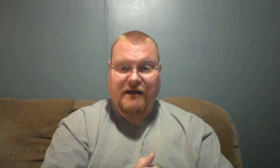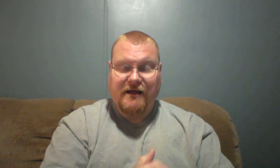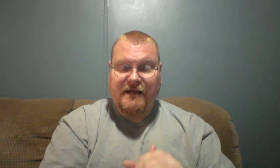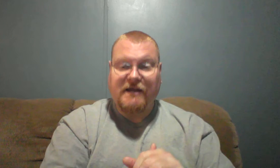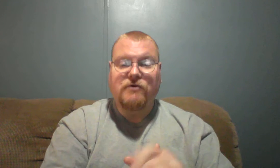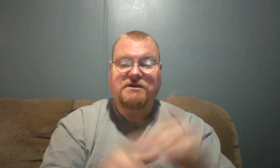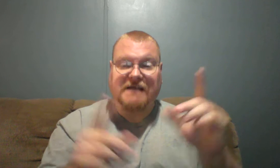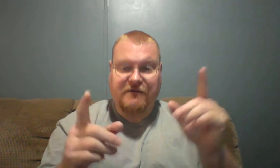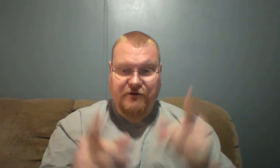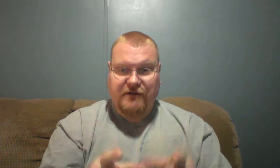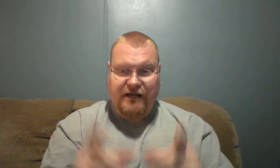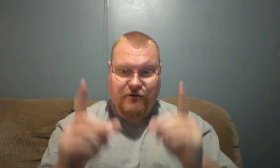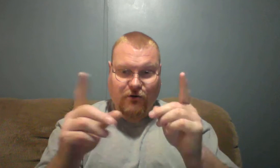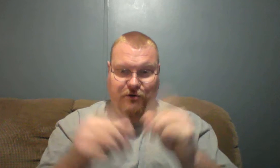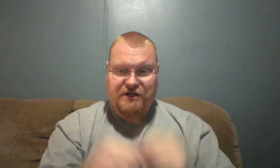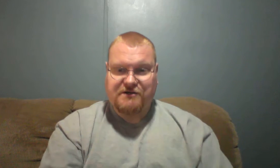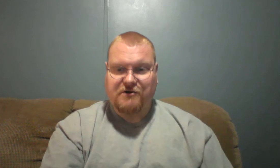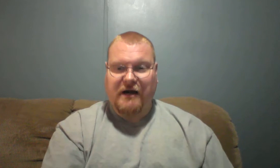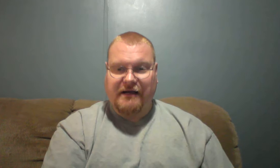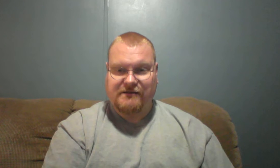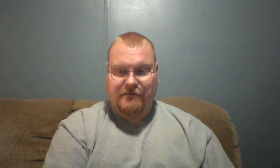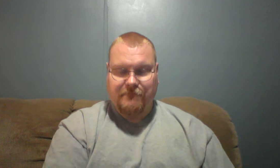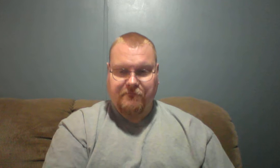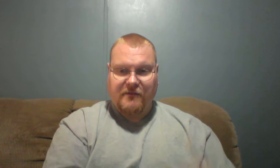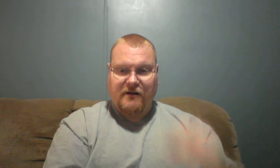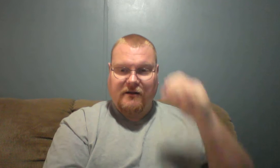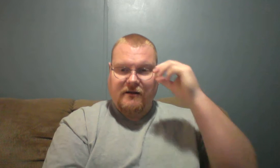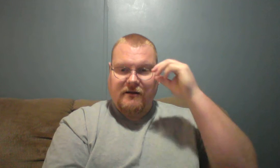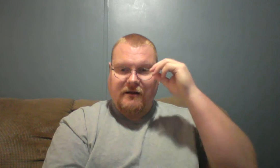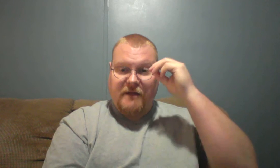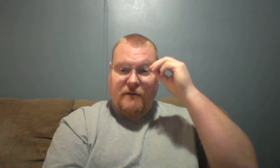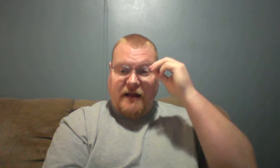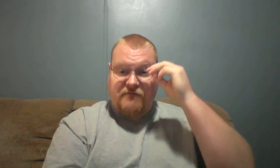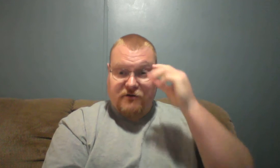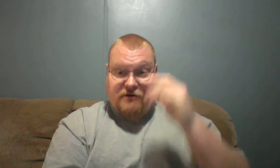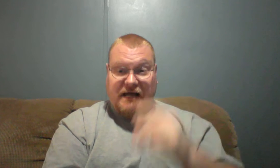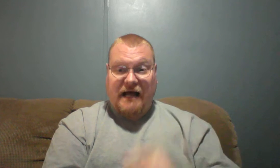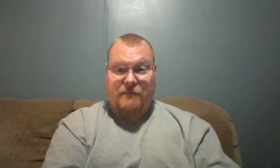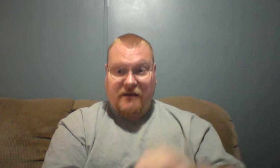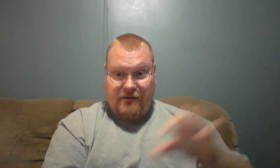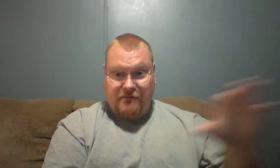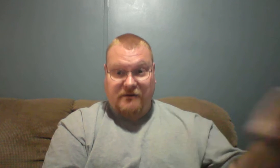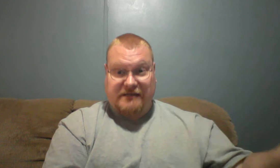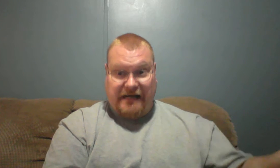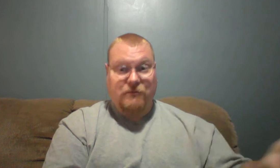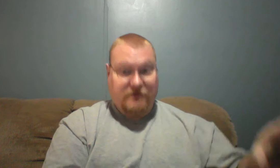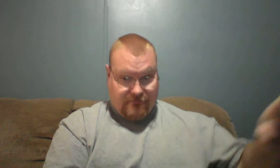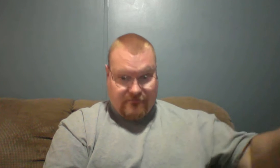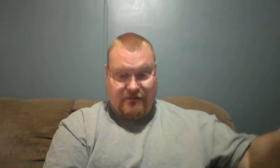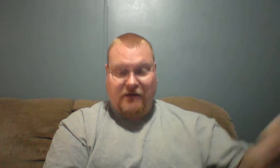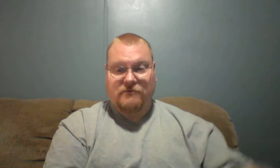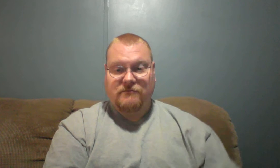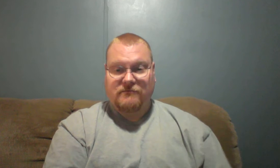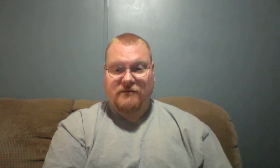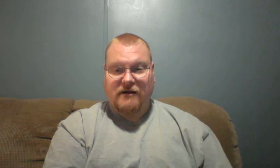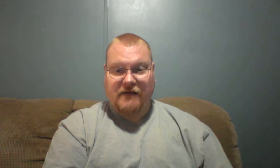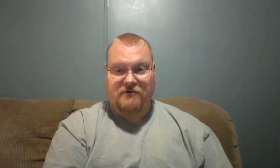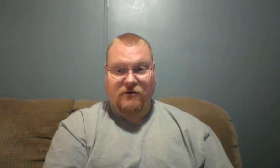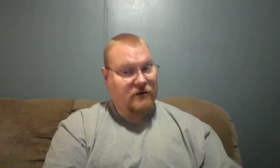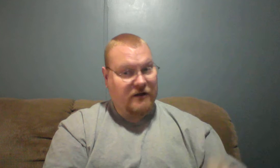They knew the savior. They knew the Lord Jesus Christ. Maybe after their time may have been the time when, you know, after the Lord had